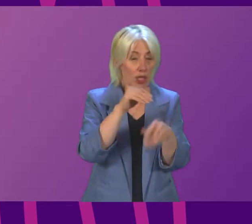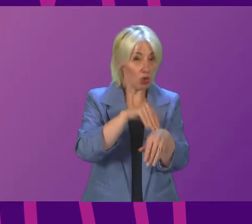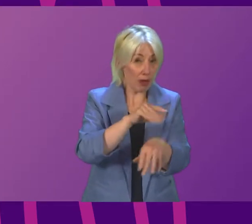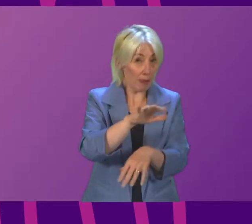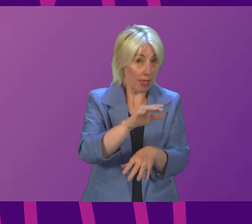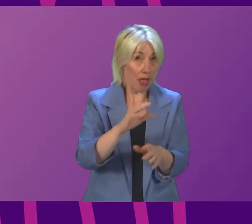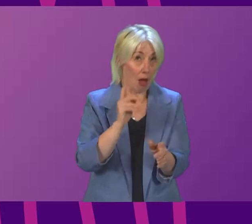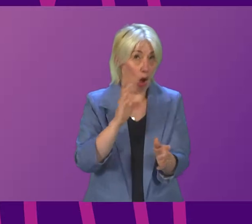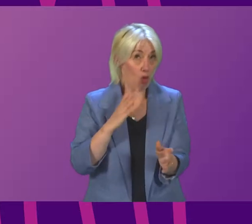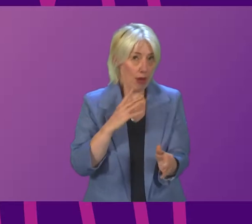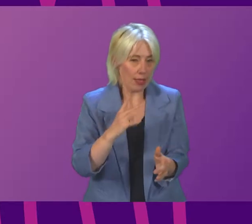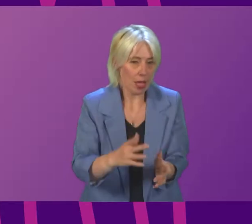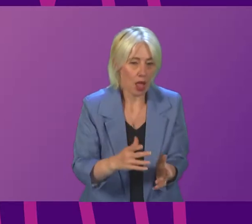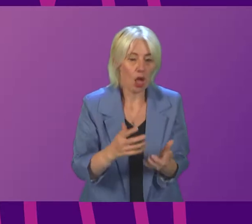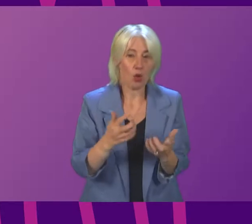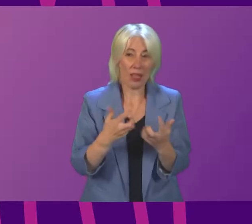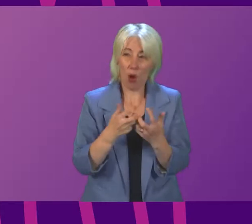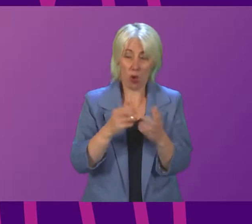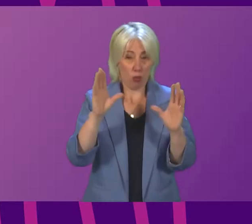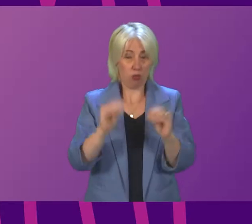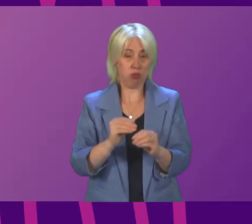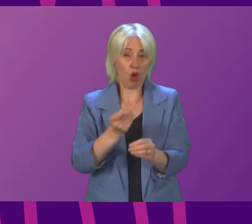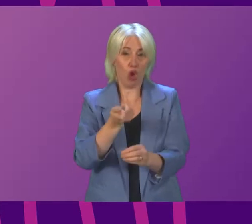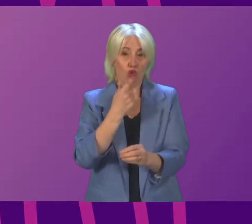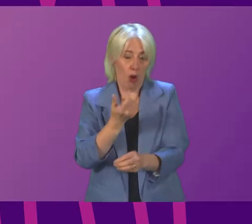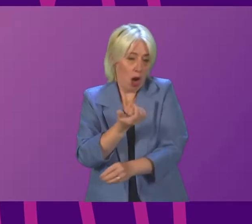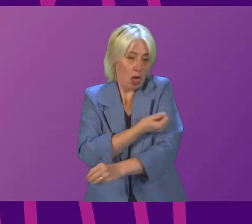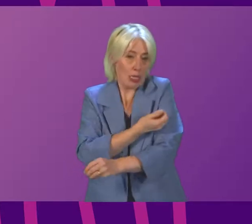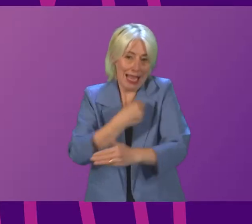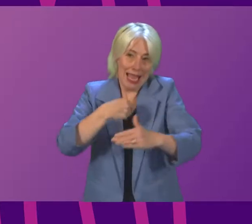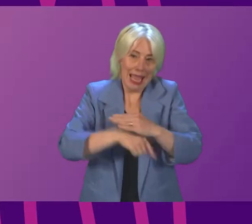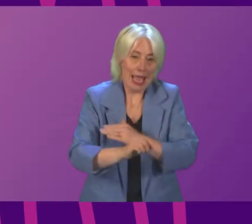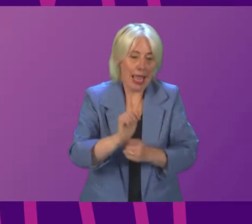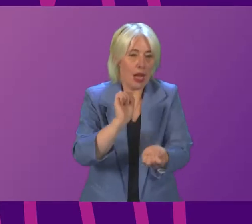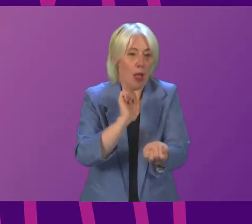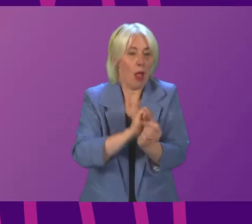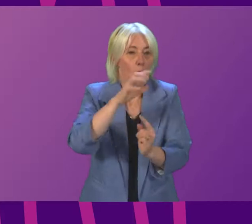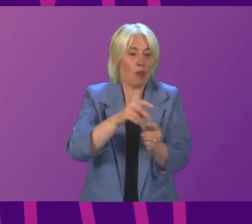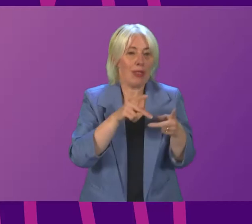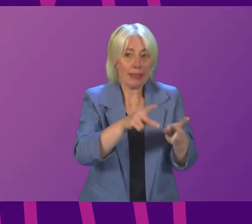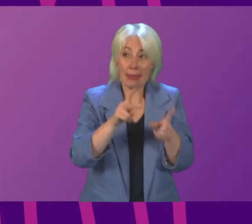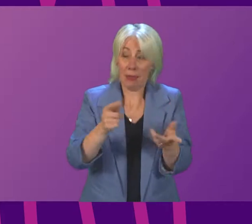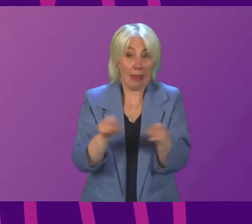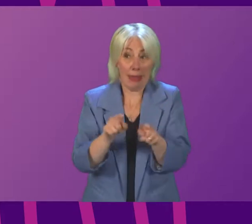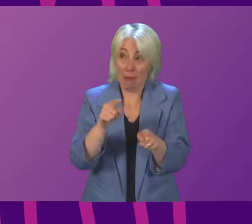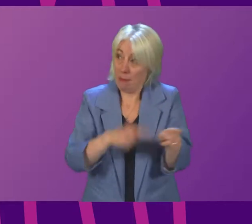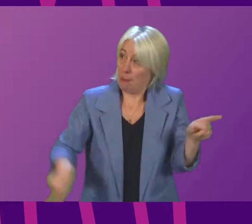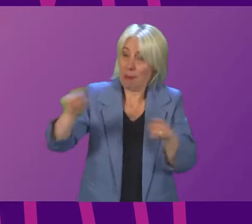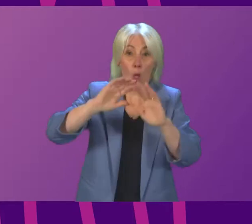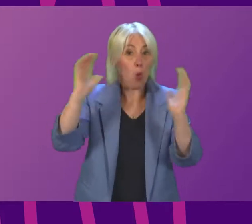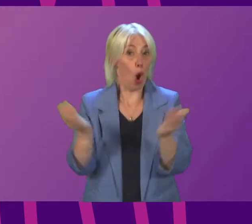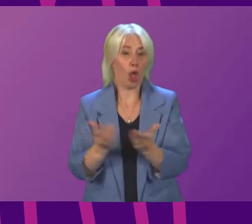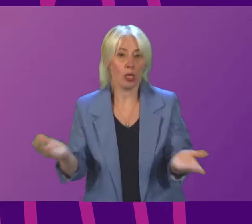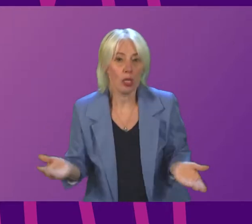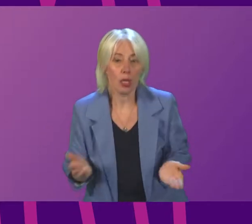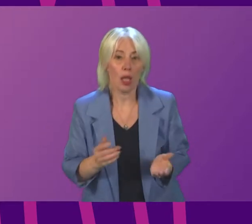also true to say in relation to drugs getting into the prison system, of course we don't want to see that. But we're like every other jurisdiction in the world that struggles. As soon as they